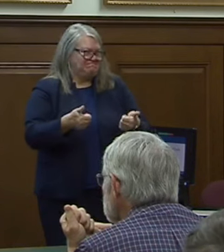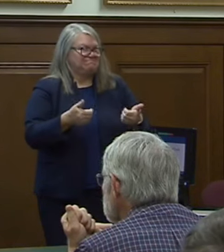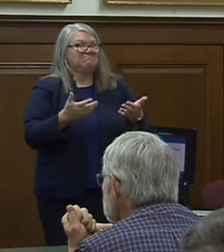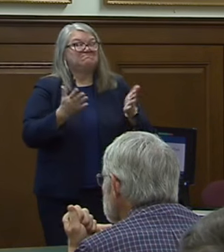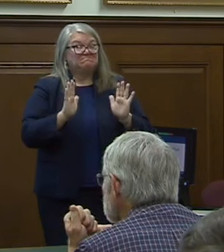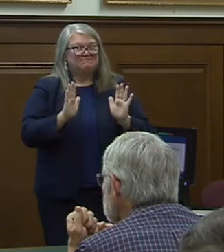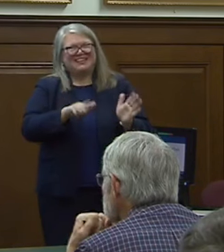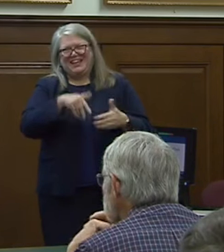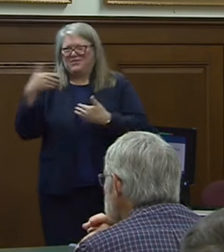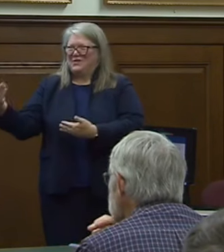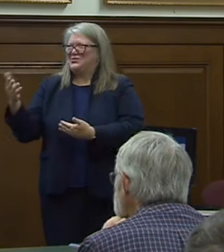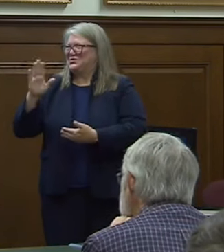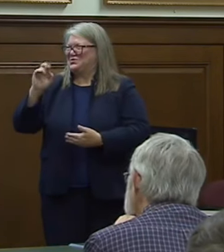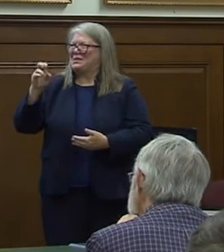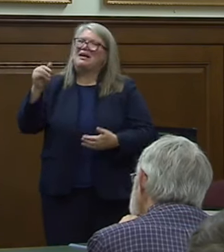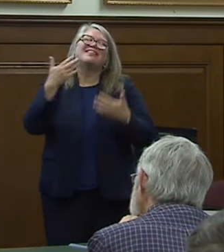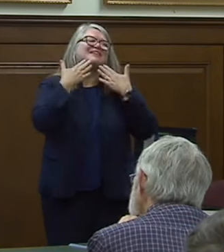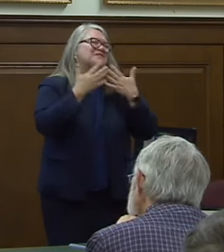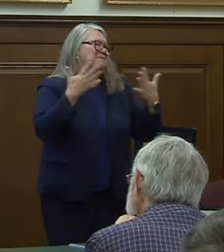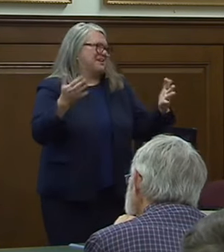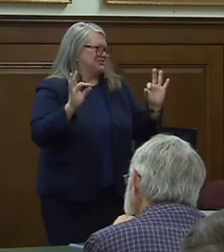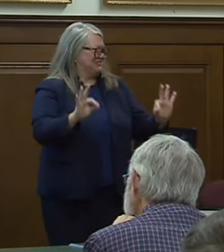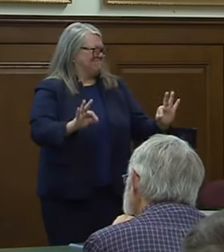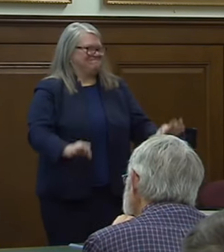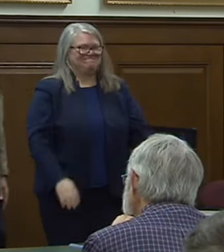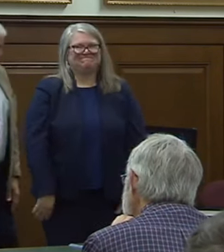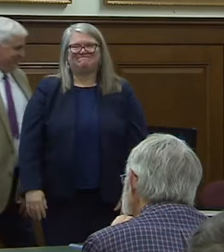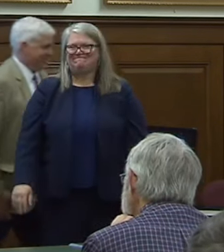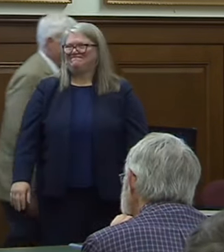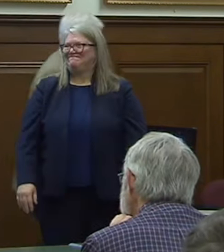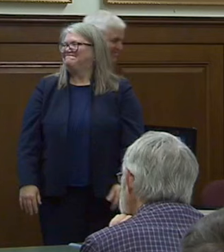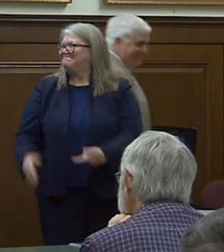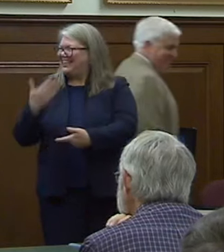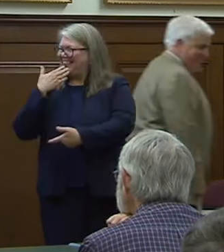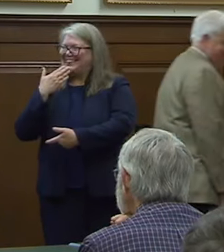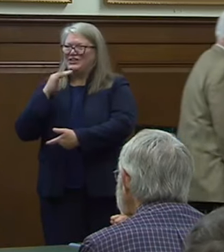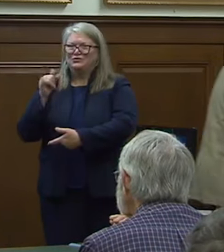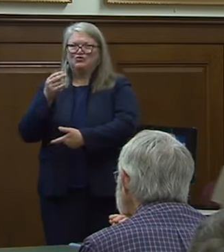i'm going give it over to rebecca thanks very much okay